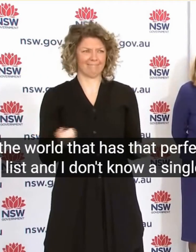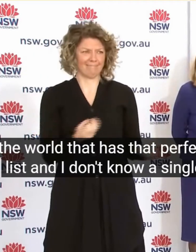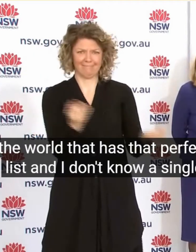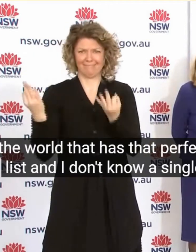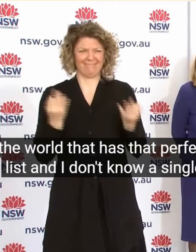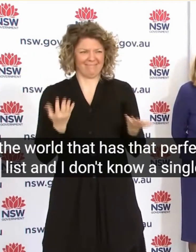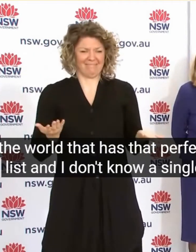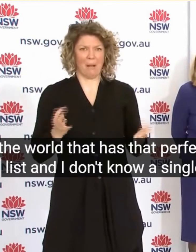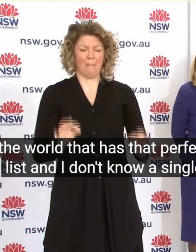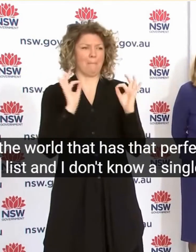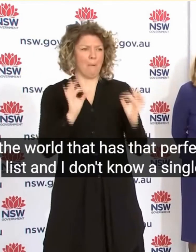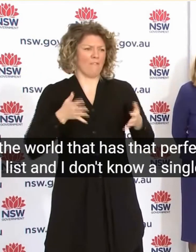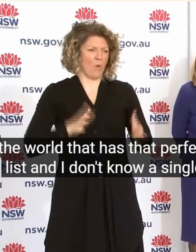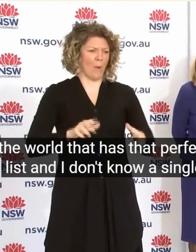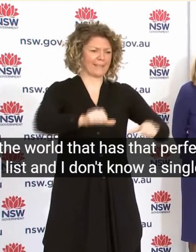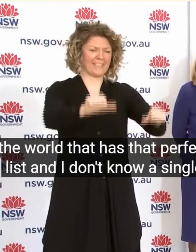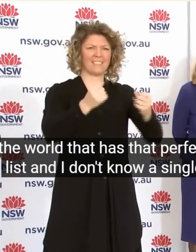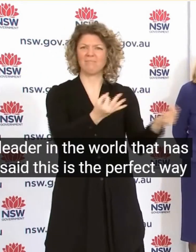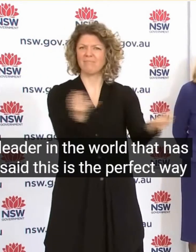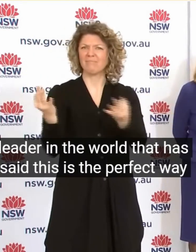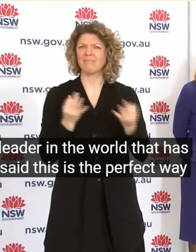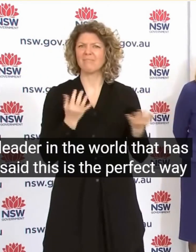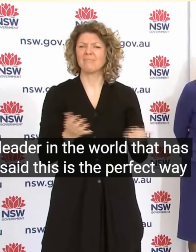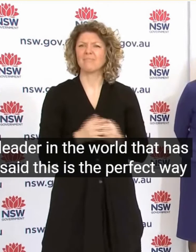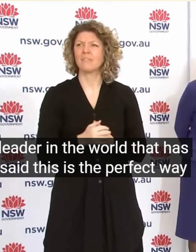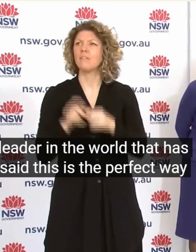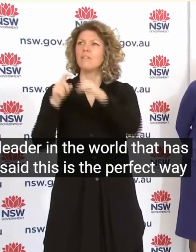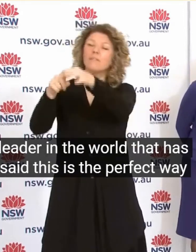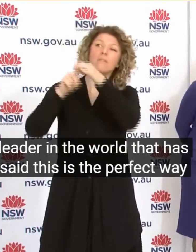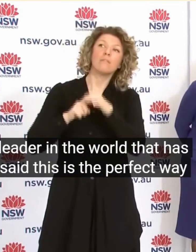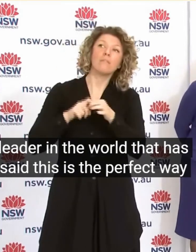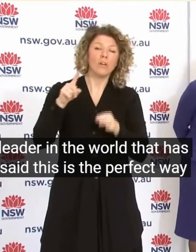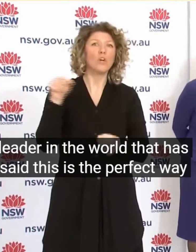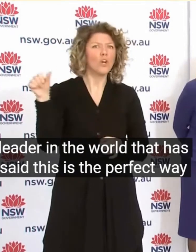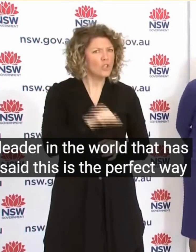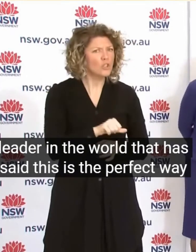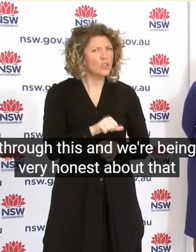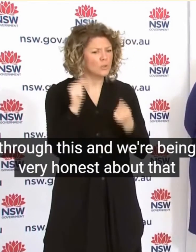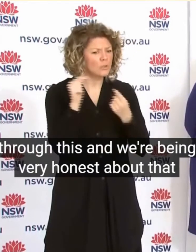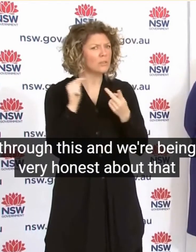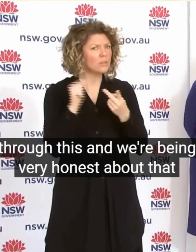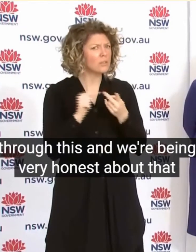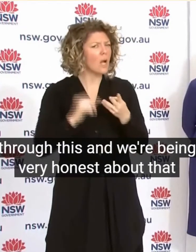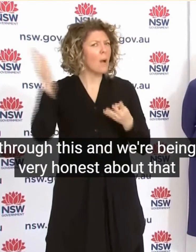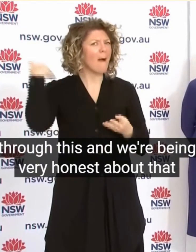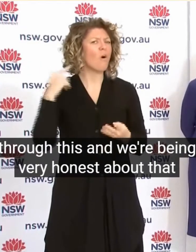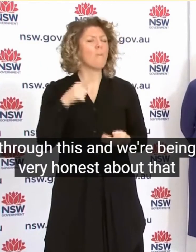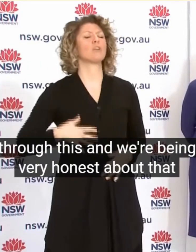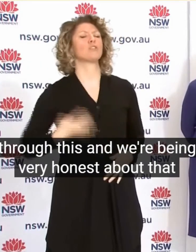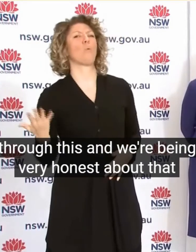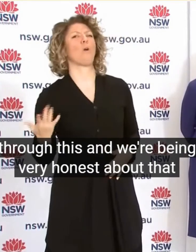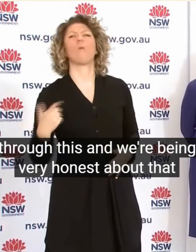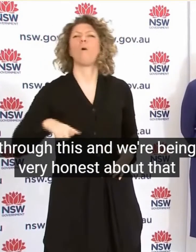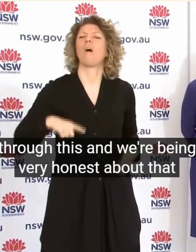Has Said This Is The Perfect Way Through This And We're Being Very Honest About That You Have A List Of Things You Could Have Done Earlier That You Didn't Do